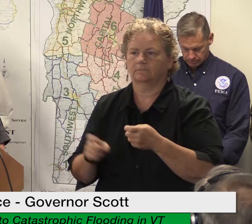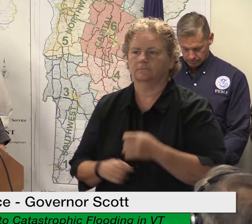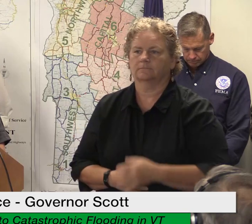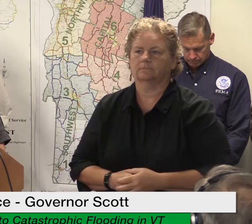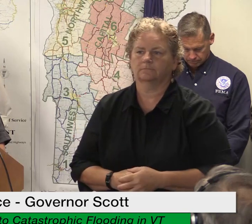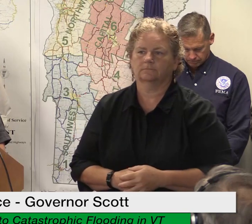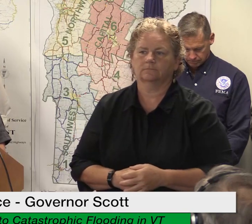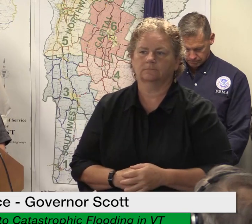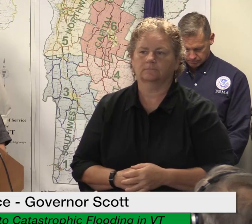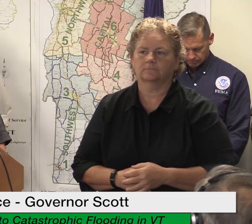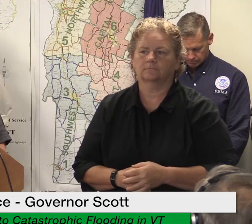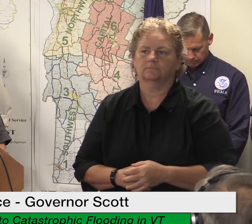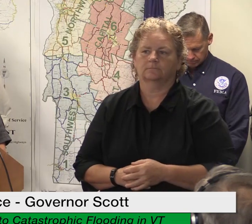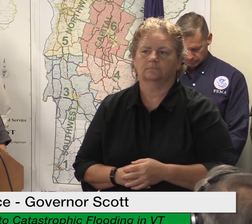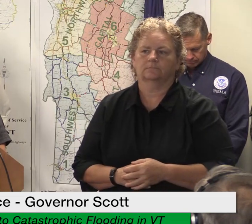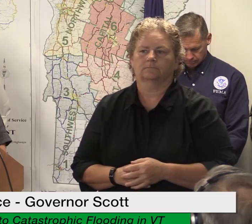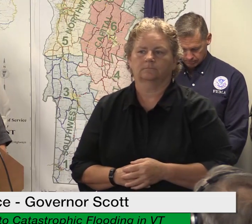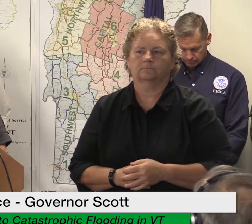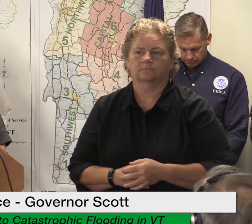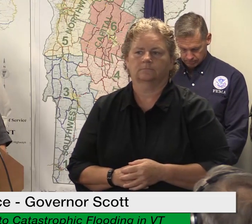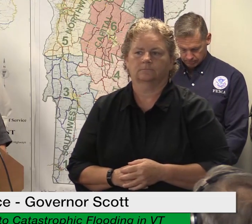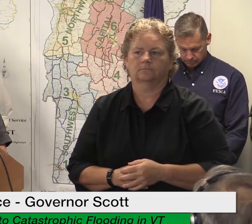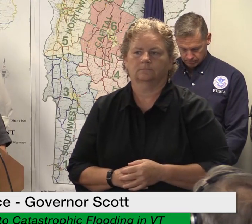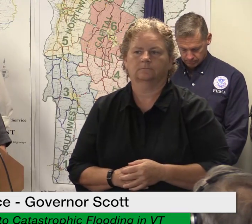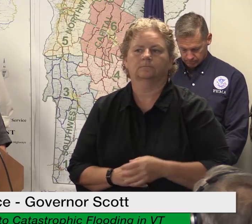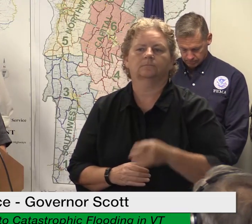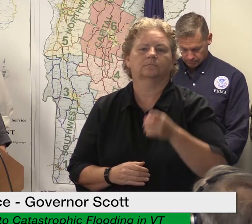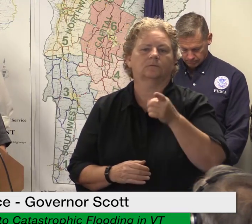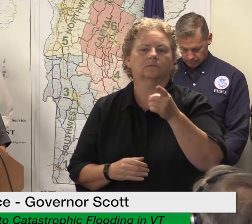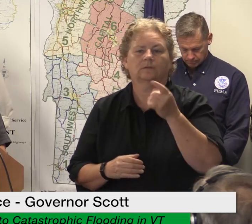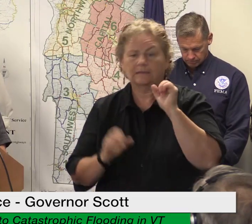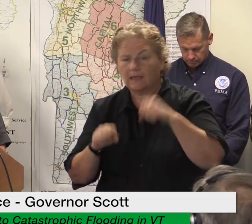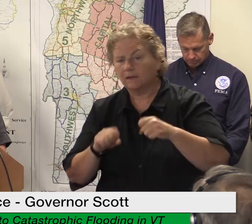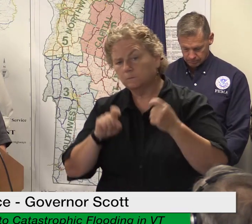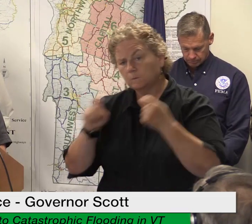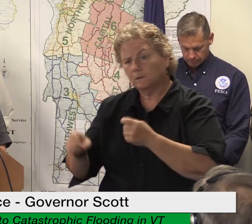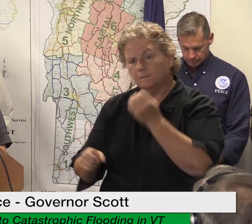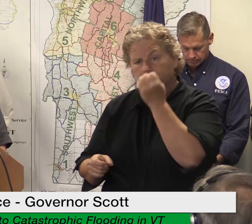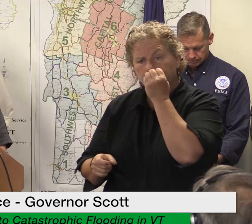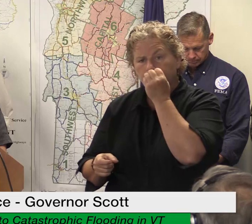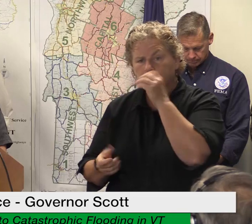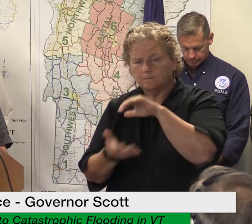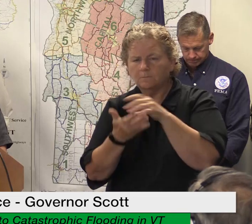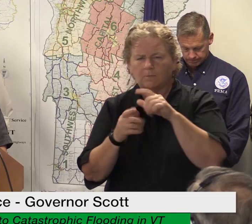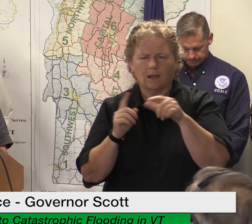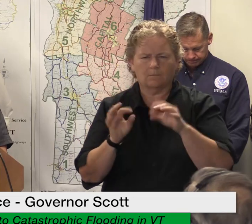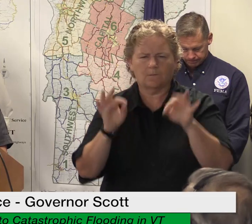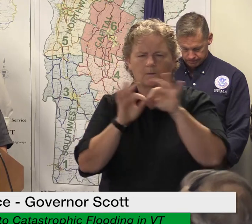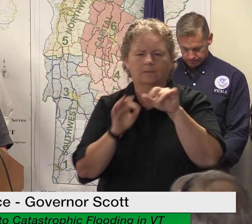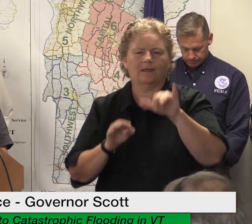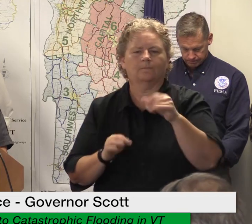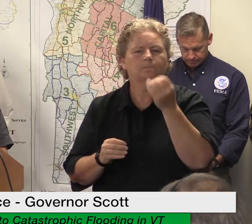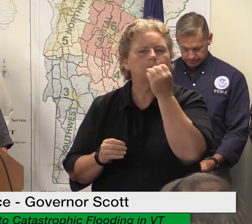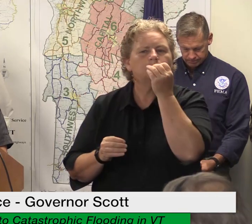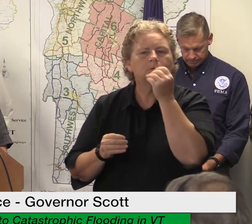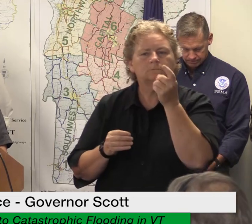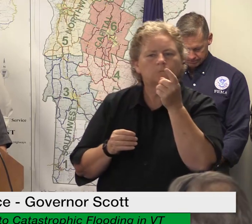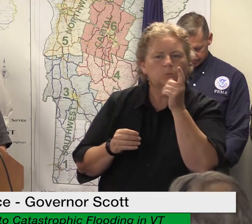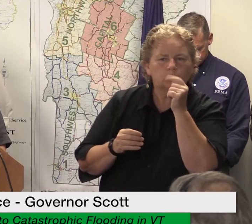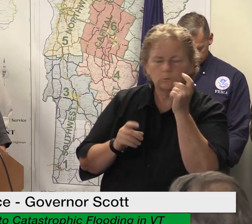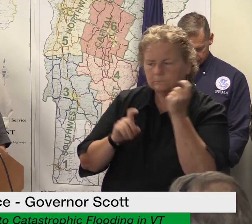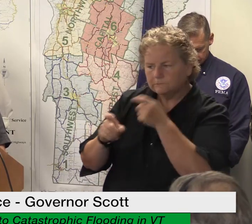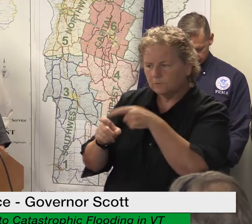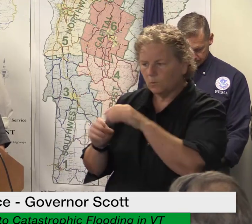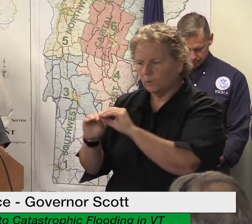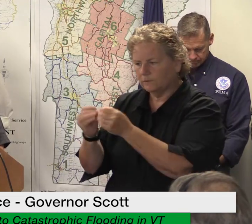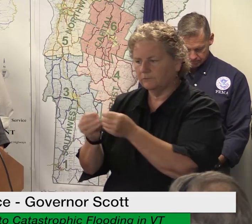do so by working with a local food pantry donations of clothing and other items should be coordinated